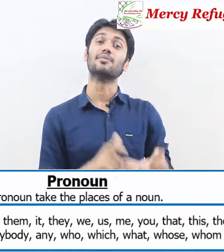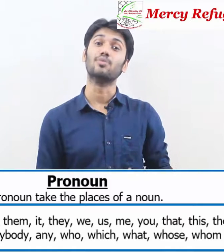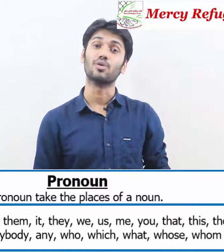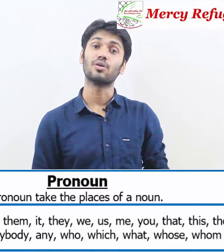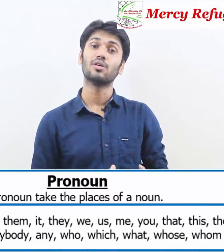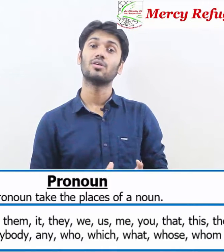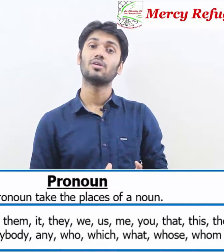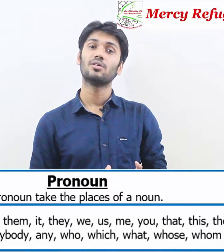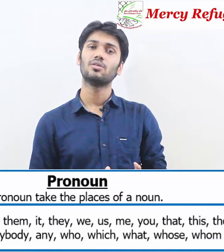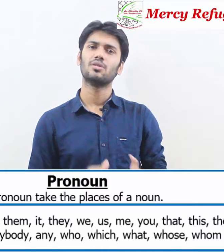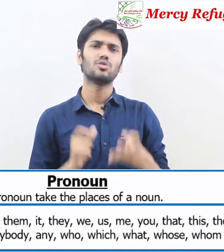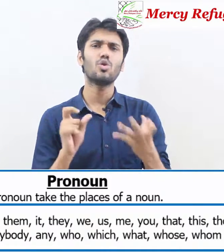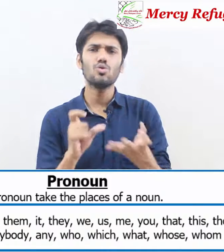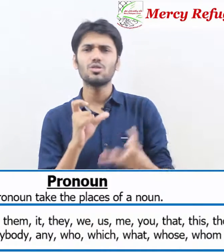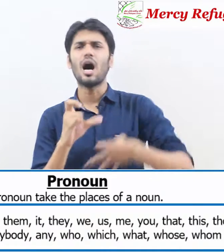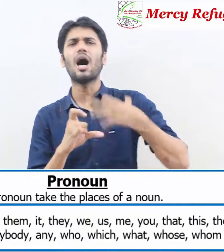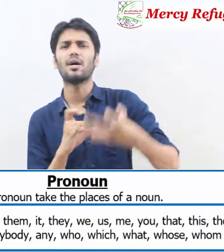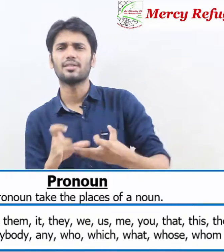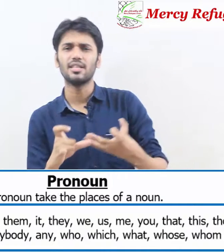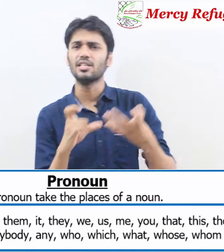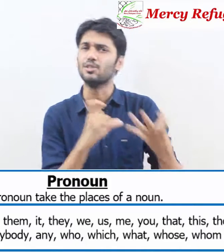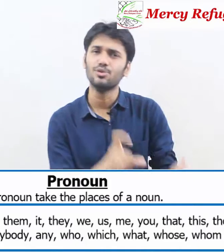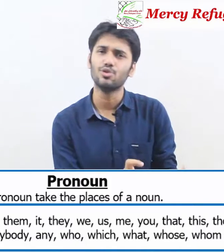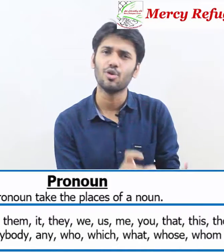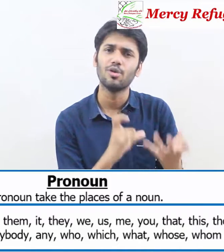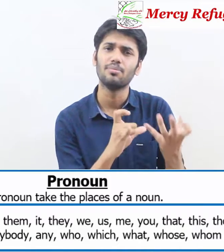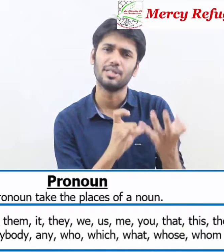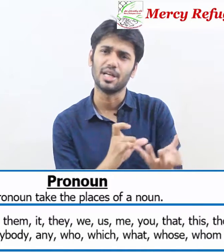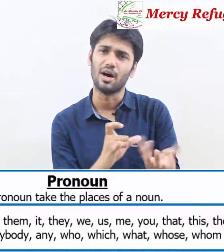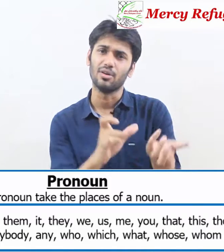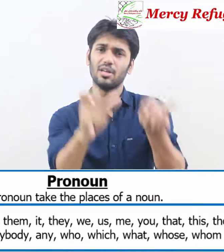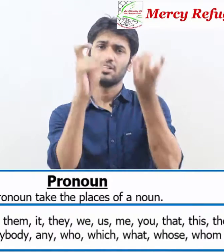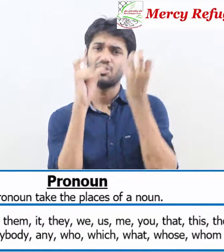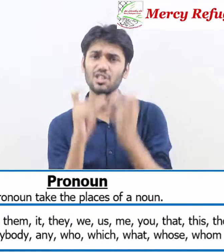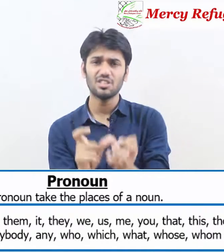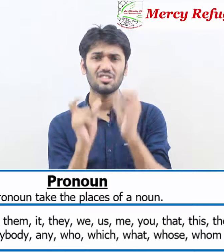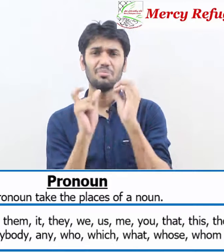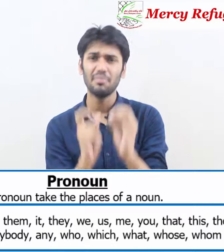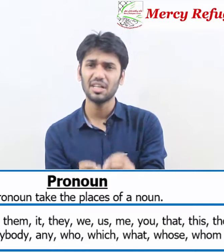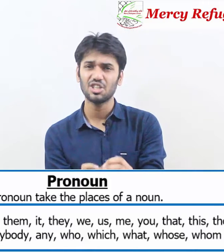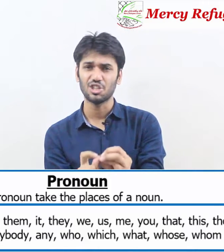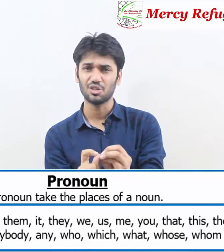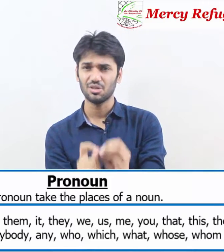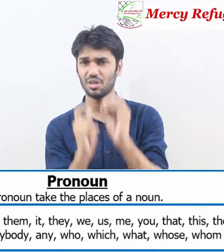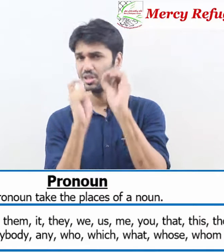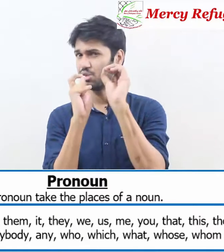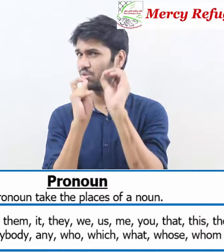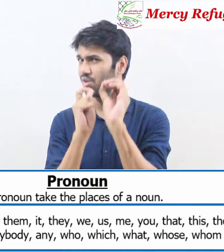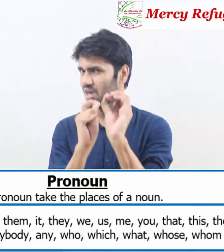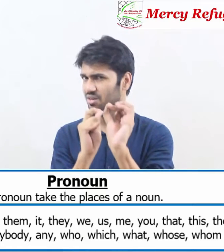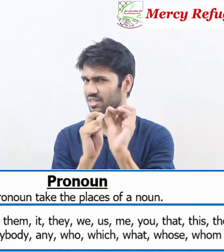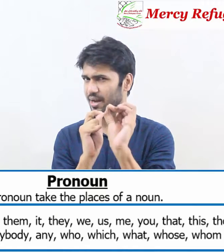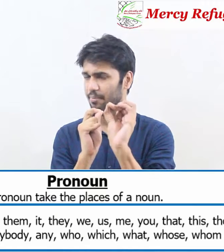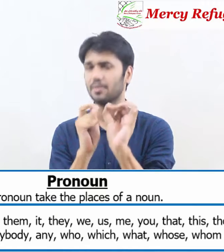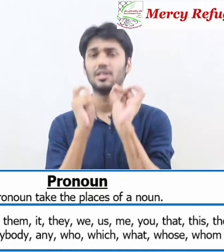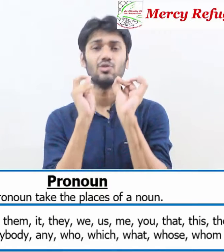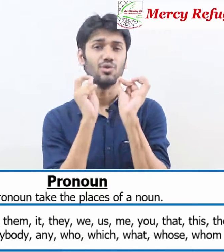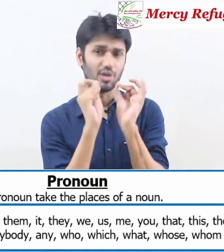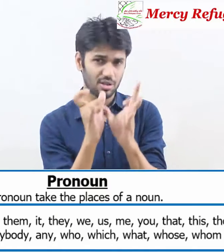the book those are the usual pronoun just make sure you learn them if you learn